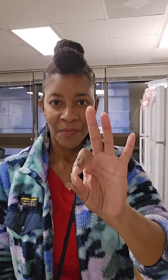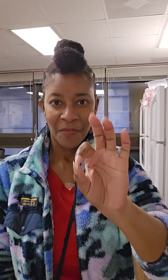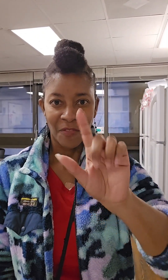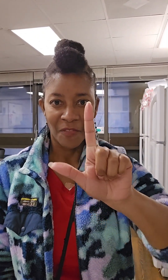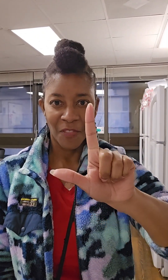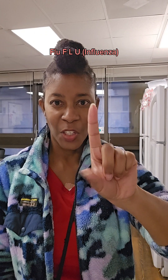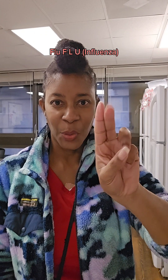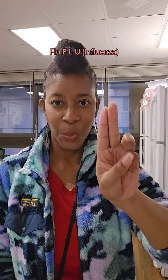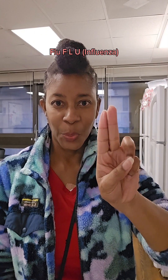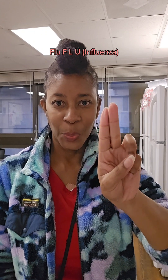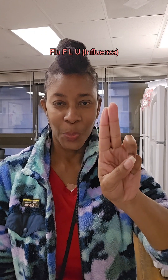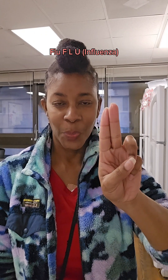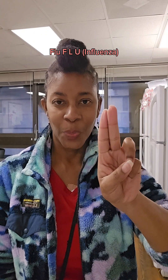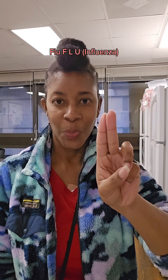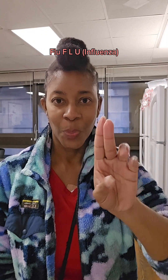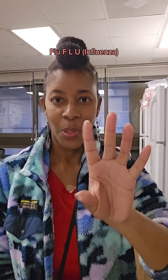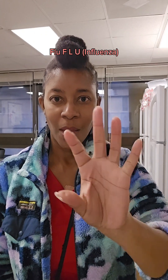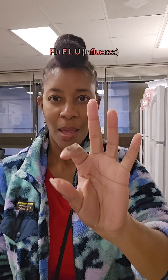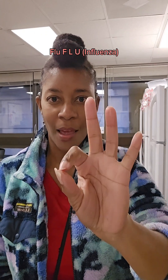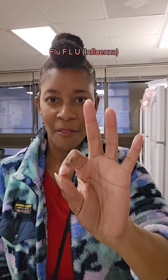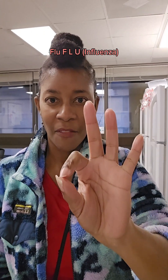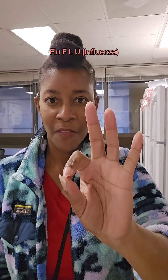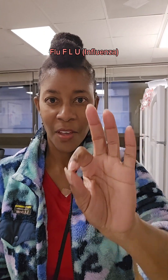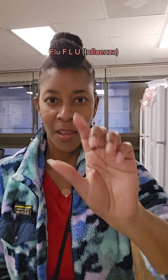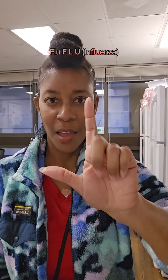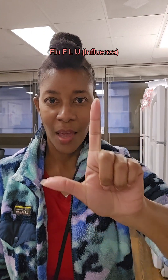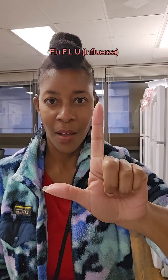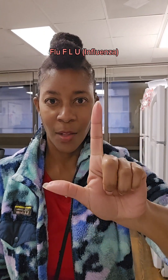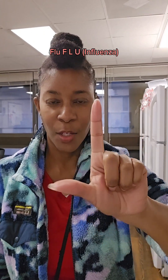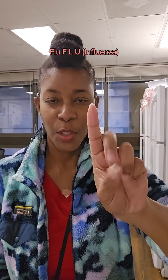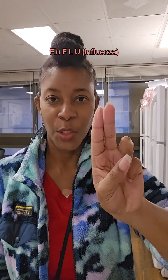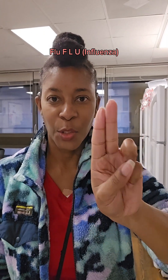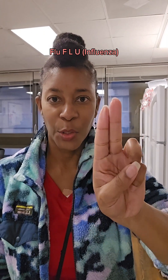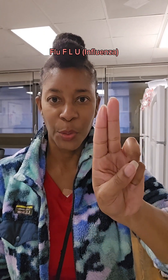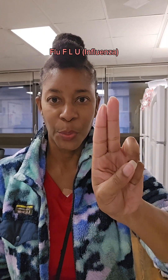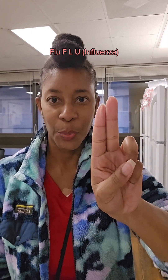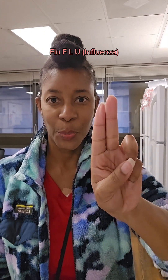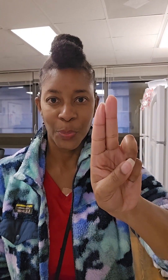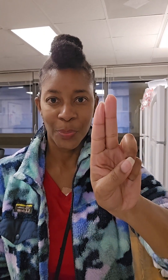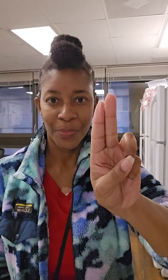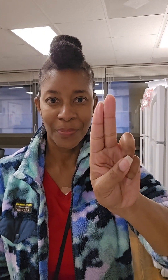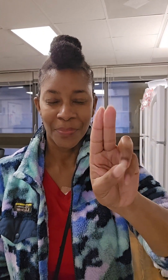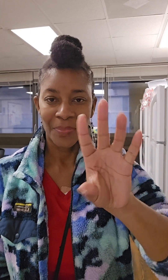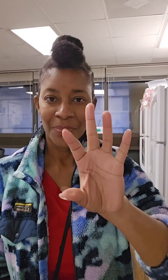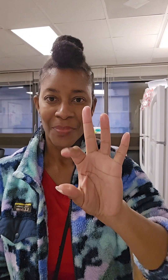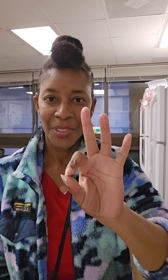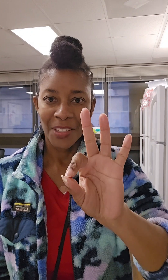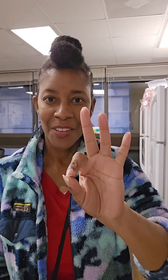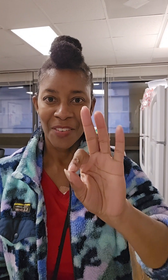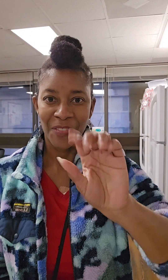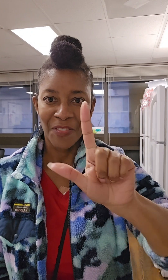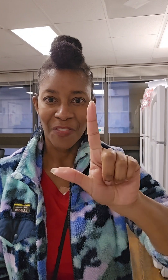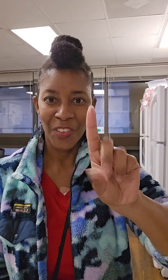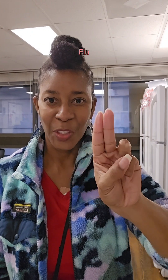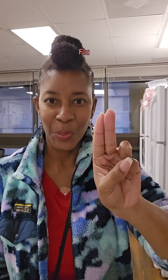Flu. F-L-U. Flu.